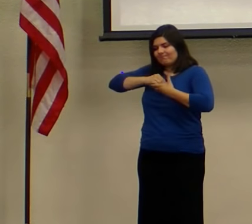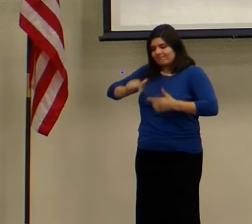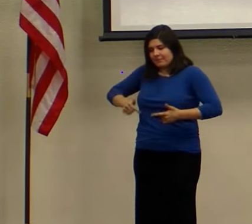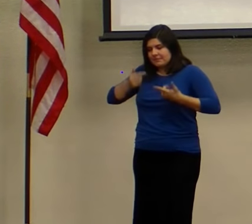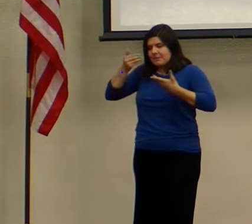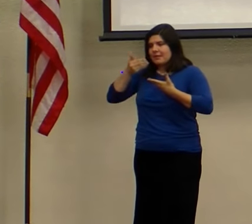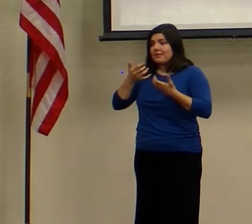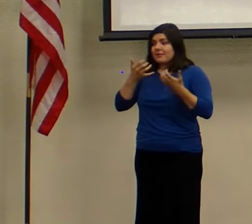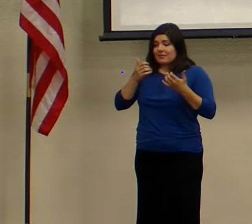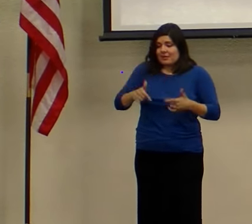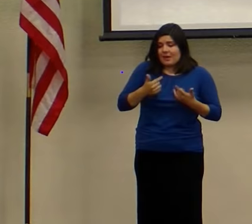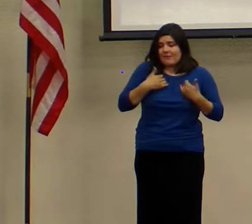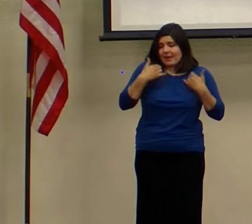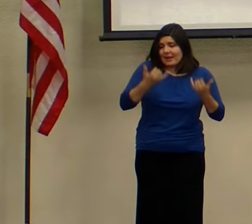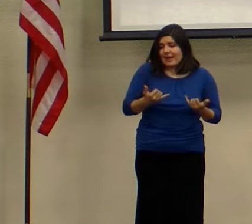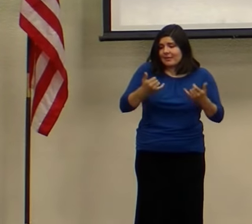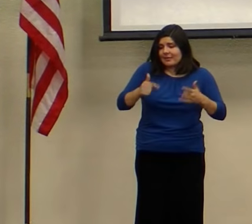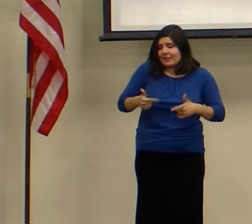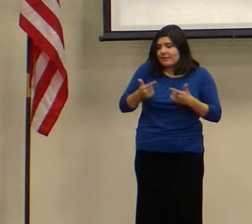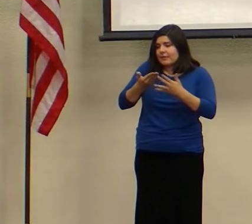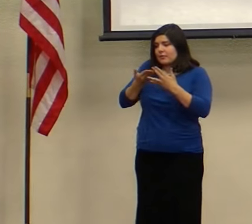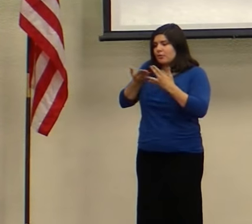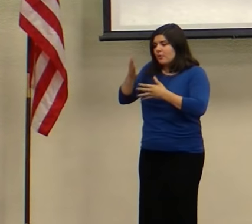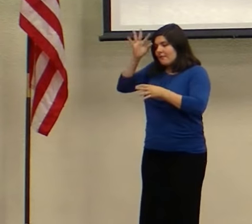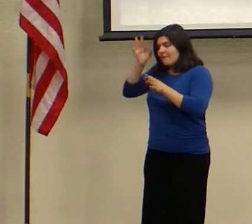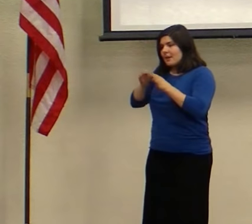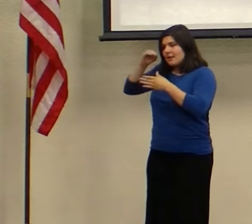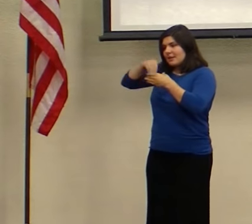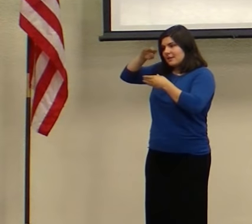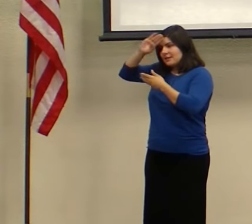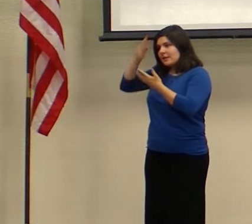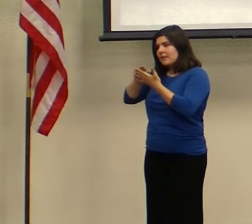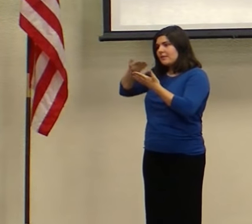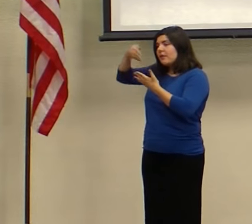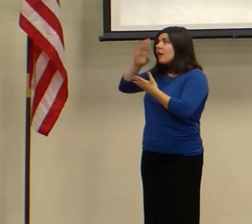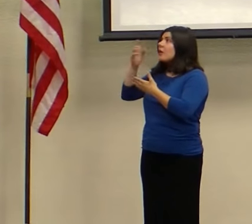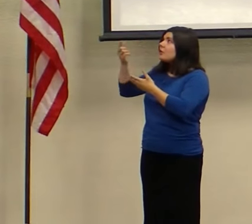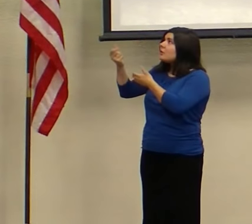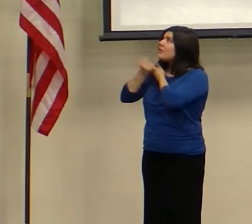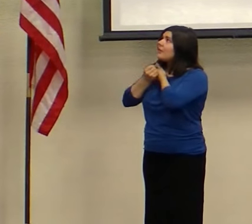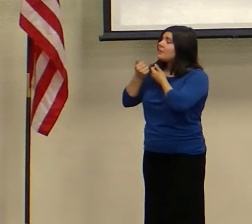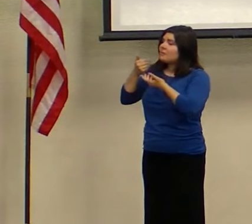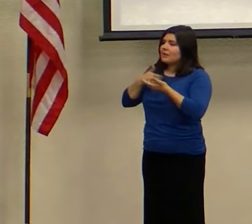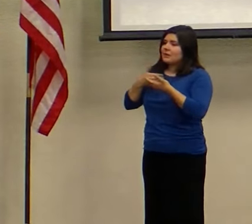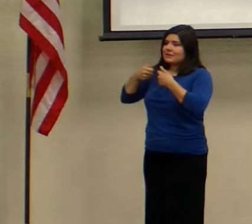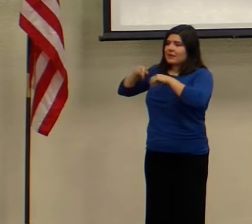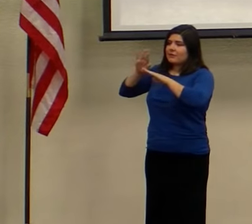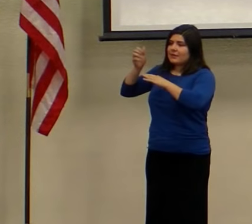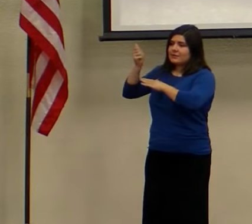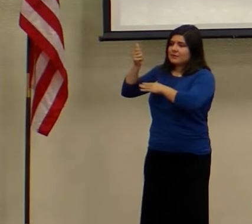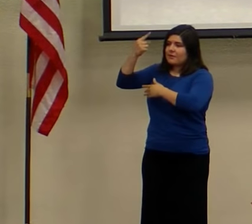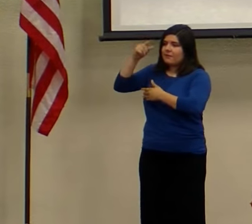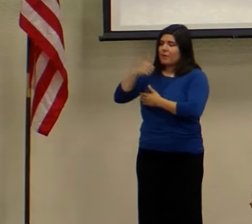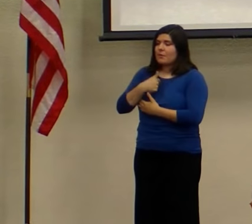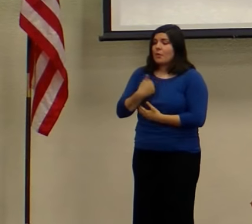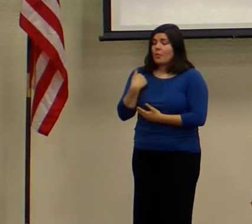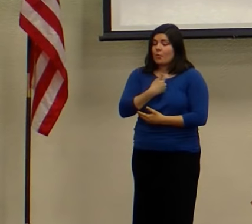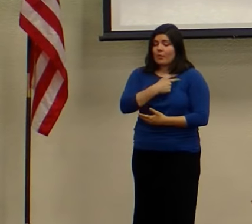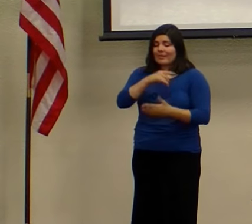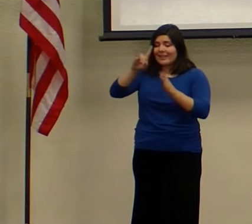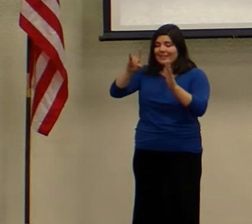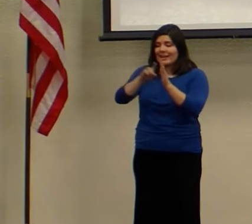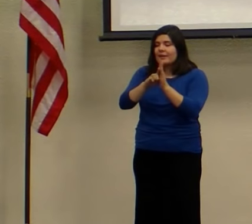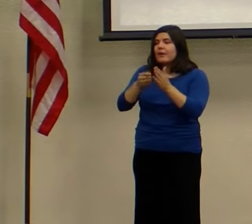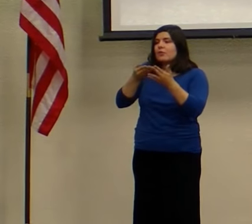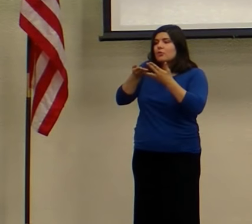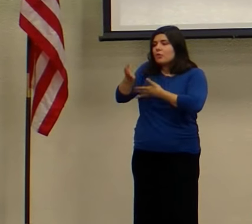now live, I live by faith in the Son of God who loved me and gave himself for me. We are identified through the Son. The